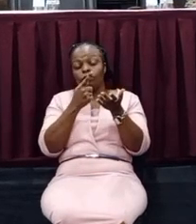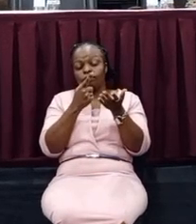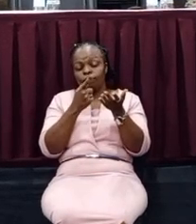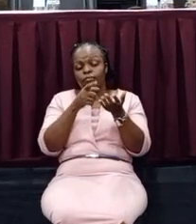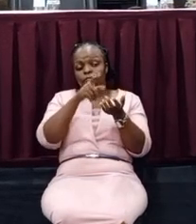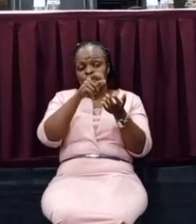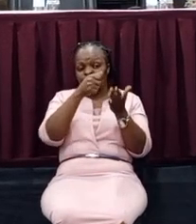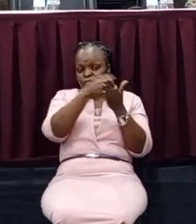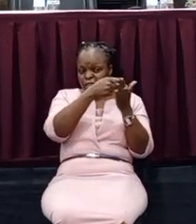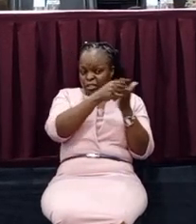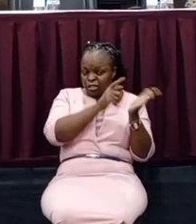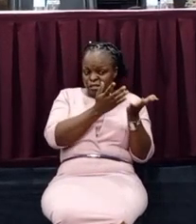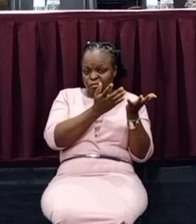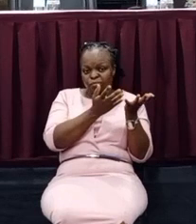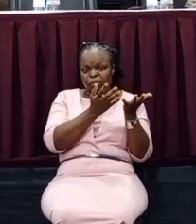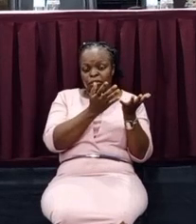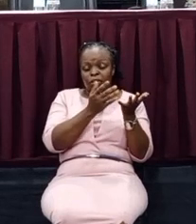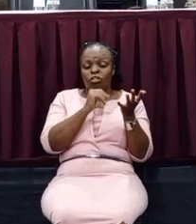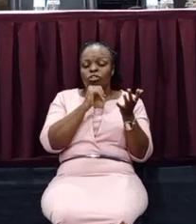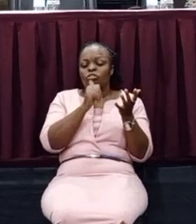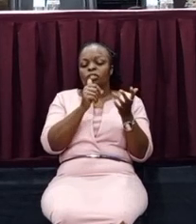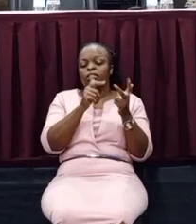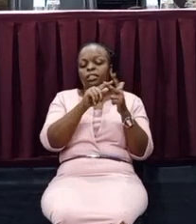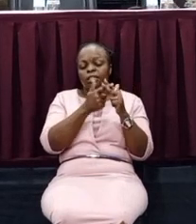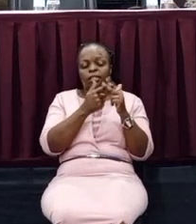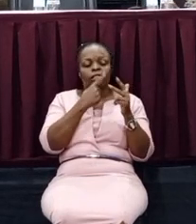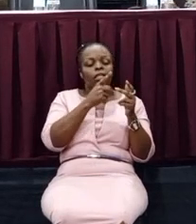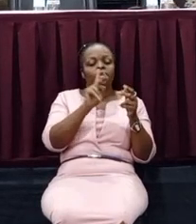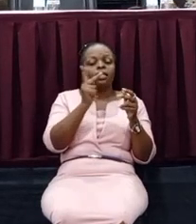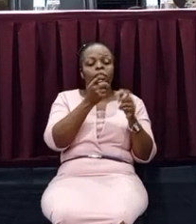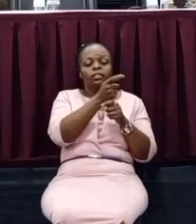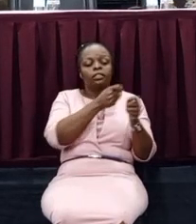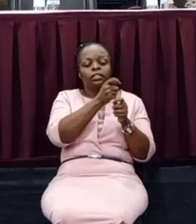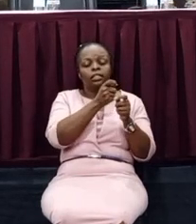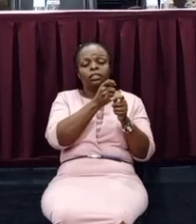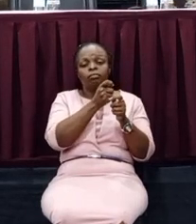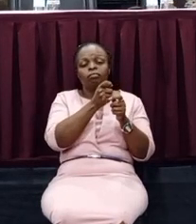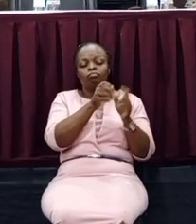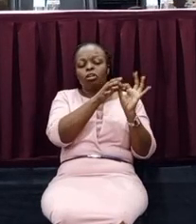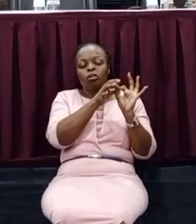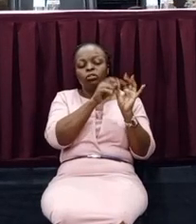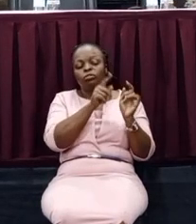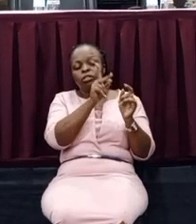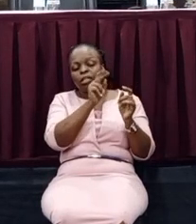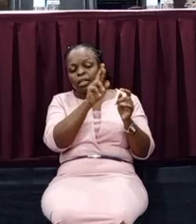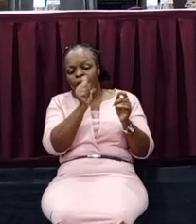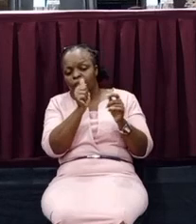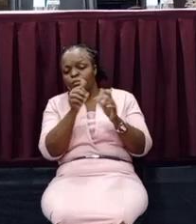don't touch this country, please don't touch this one. It belongs to KMSO, it belongs to KRA, it belongs to the other one, it belongs to